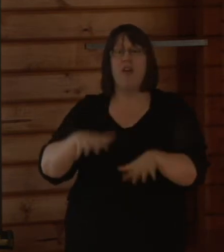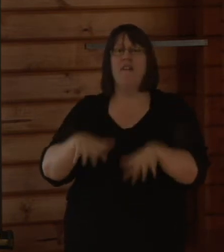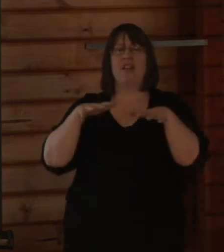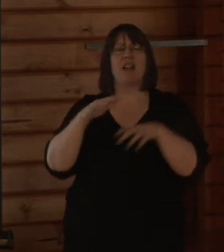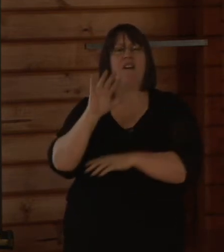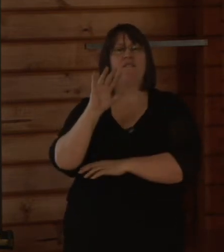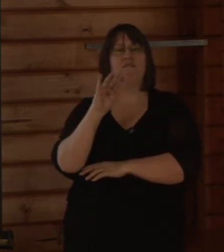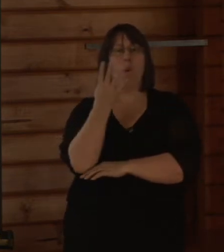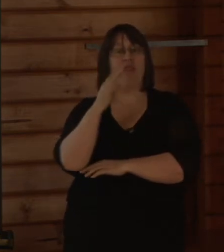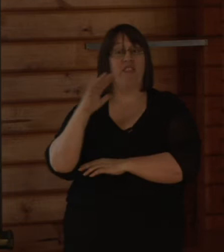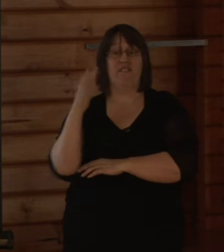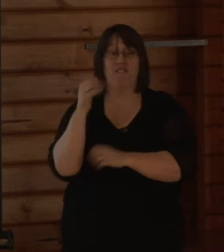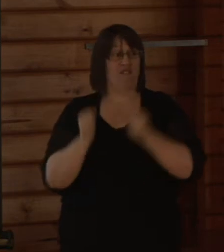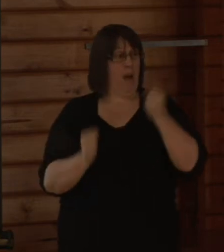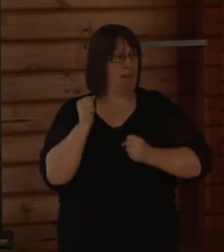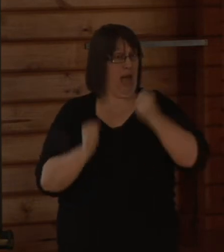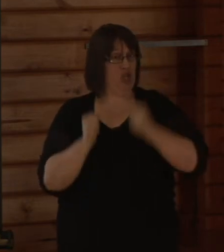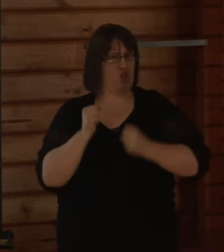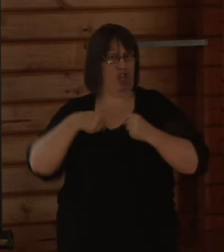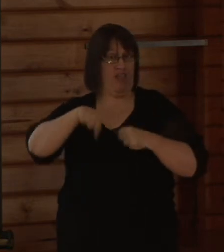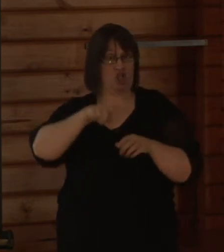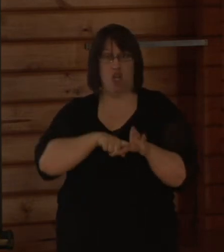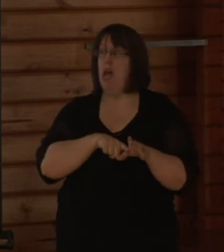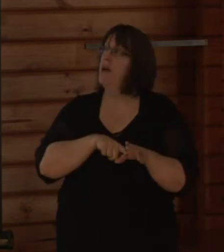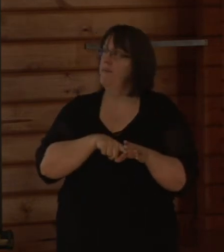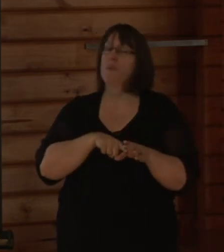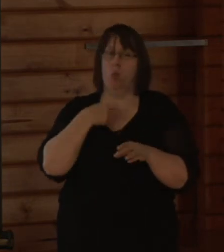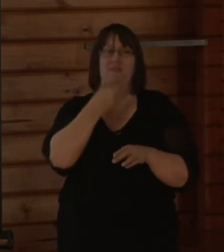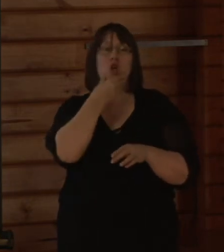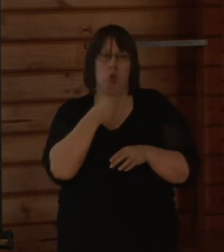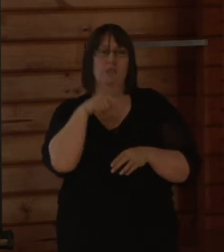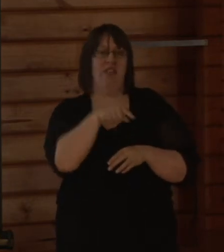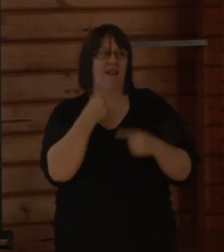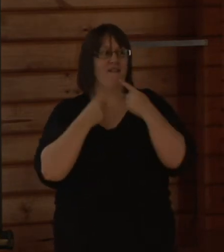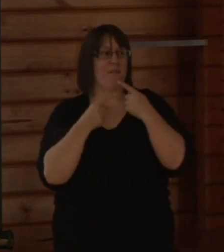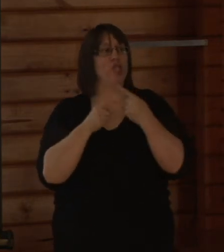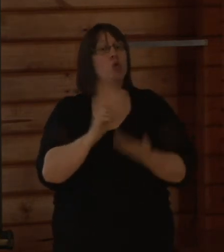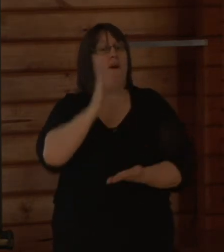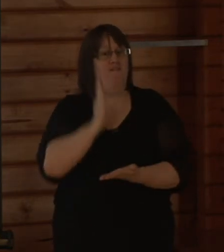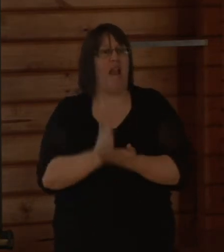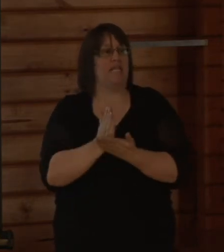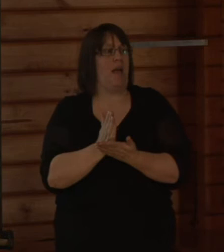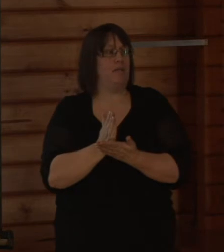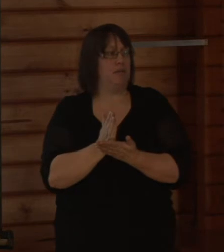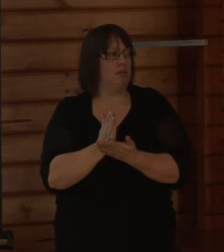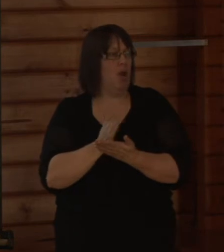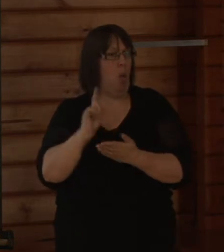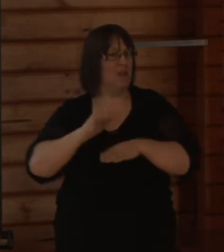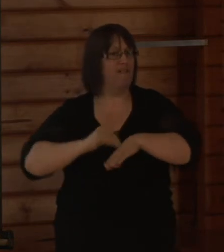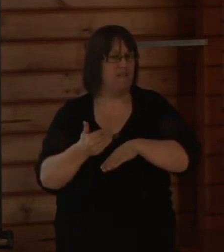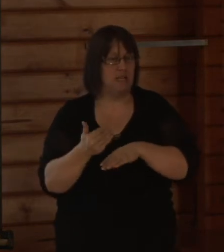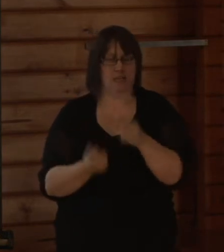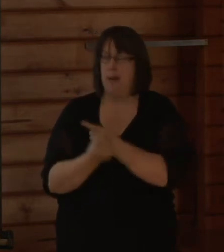5th of March has been used as a validation event and this figure